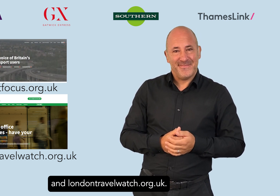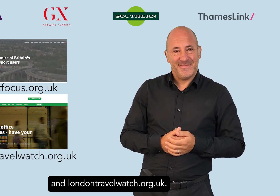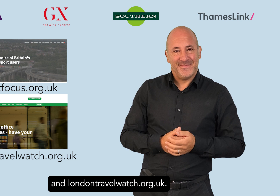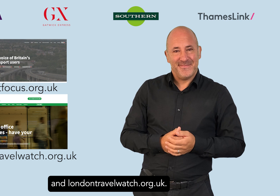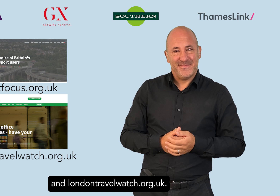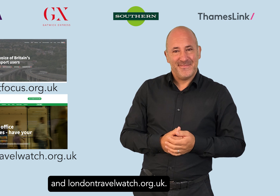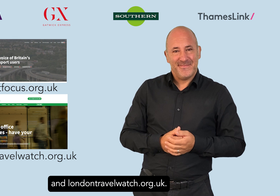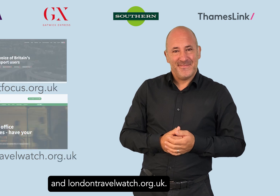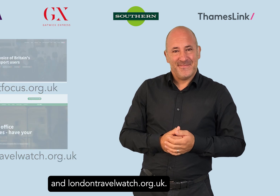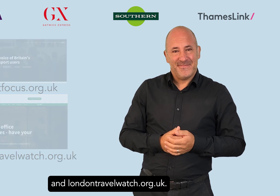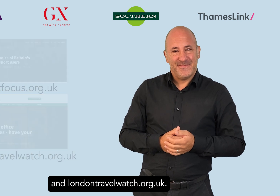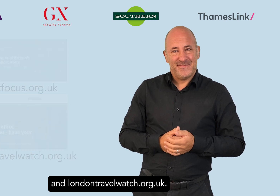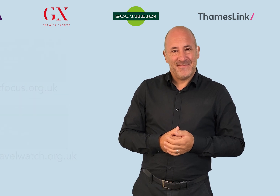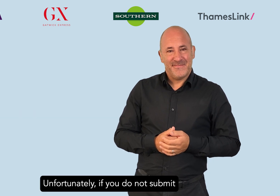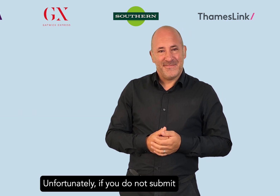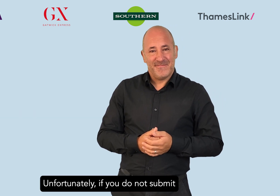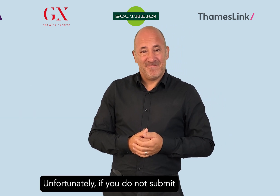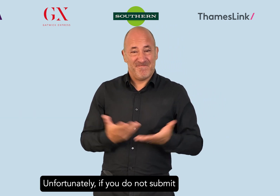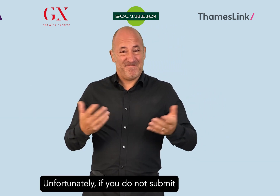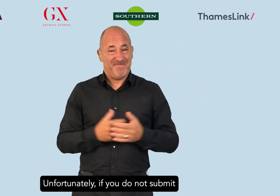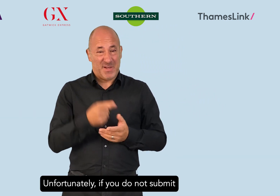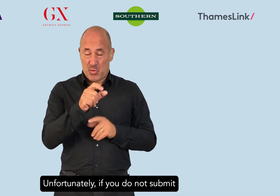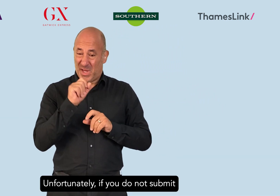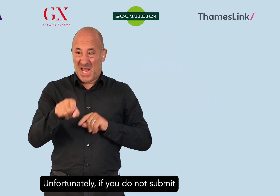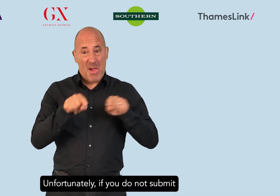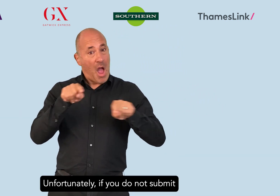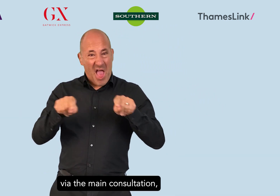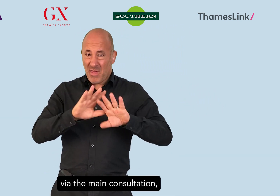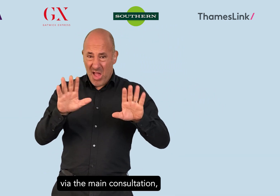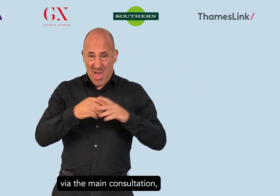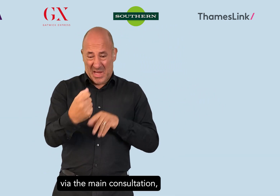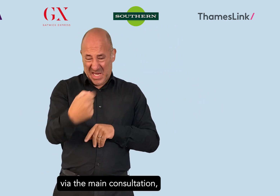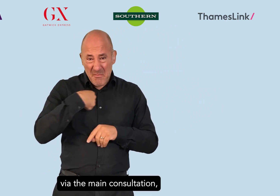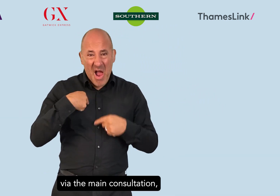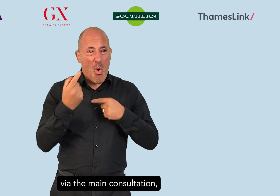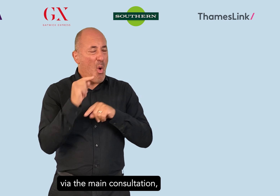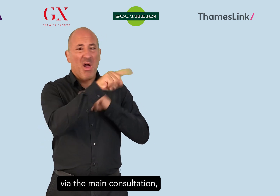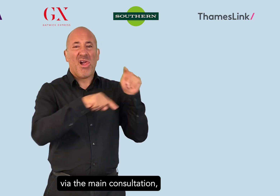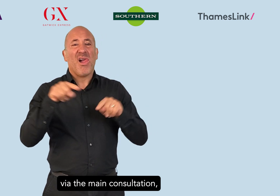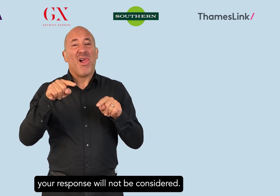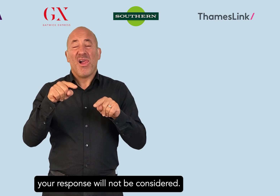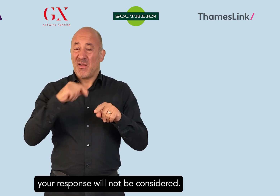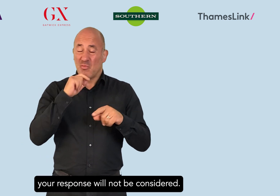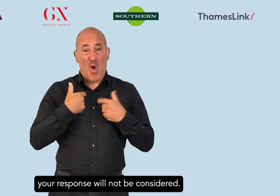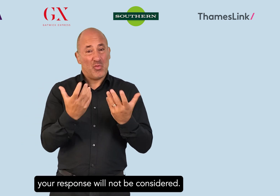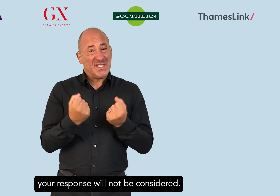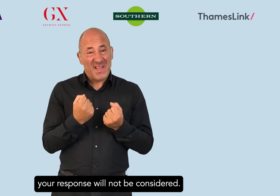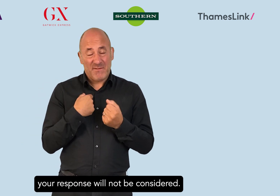.uk. Unfortunately, if you do not submit via the main consultation, your response will not be